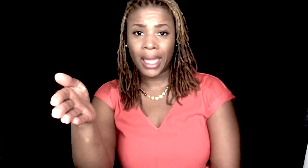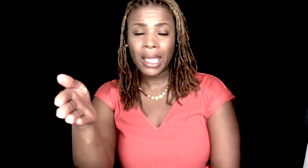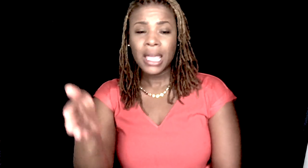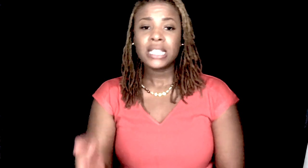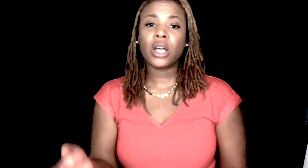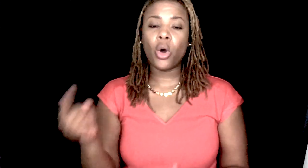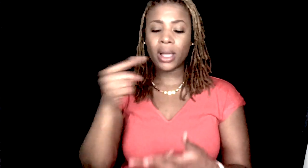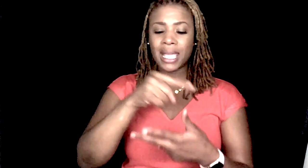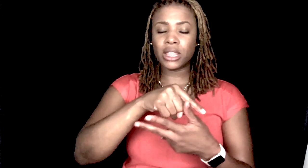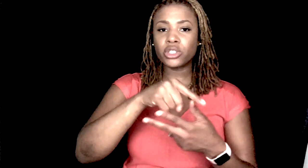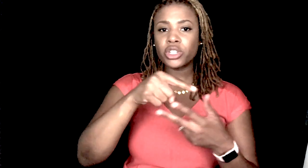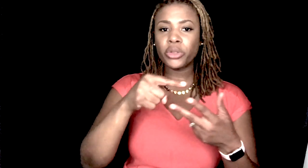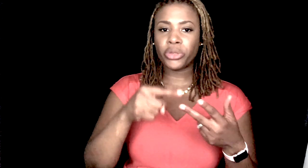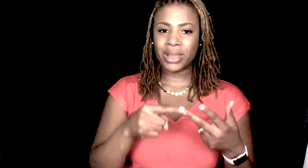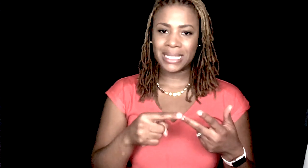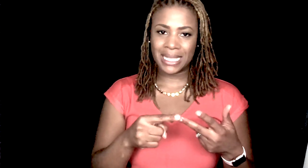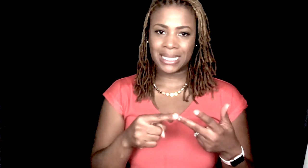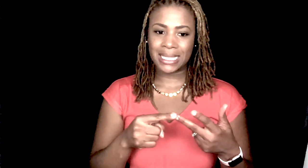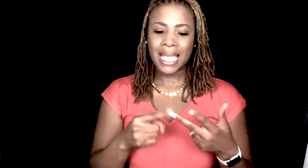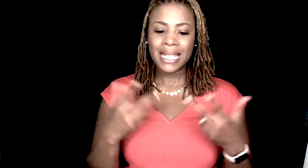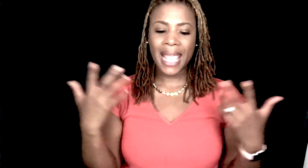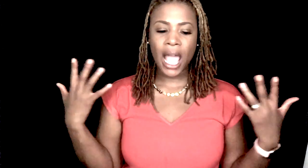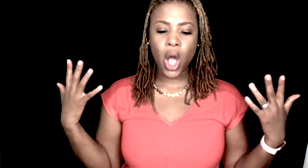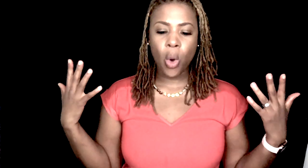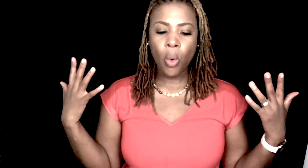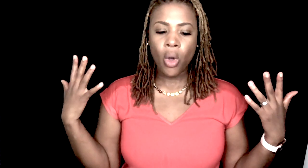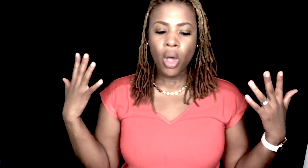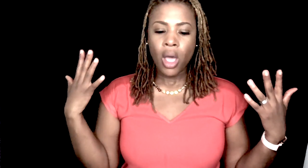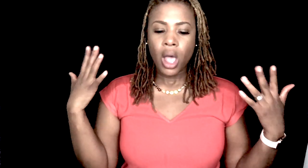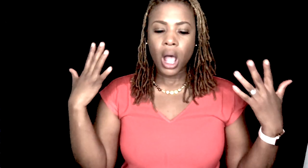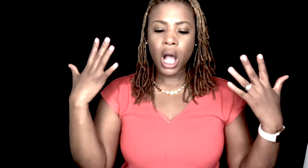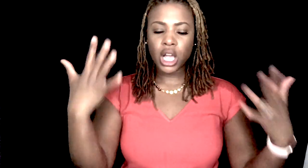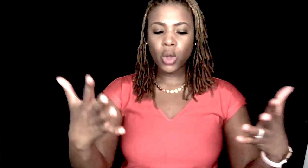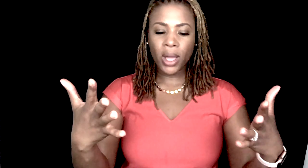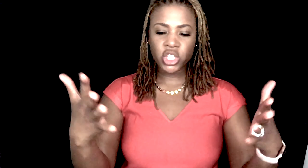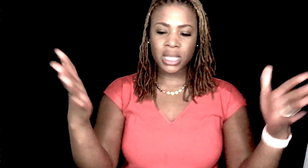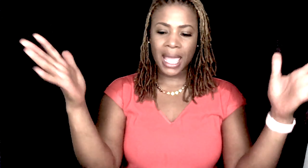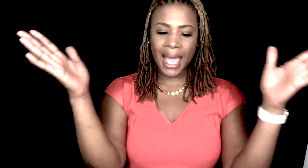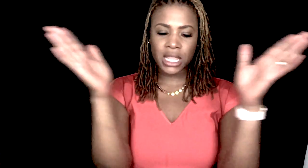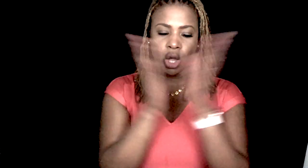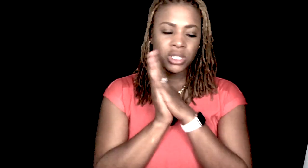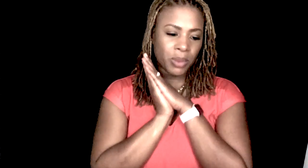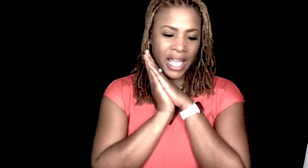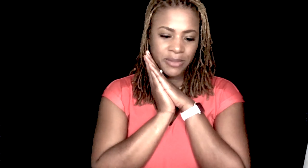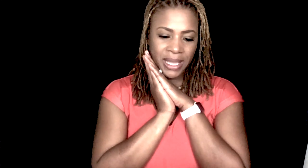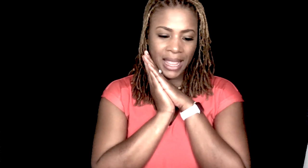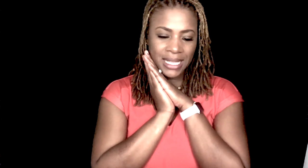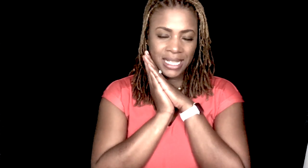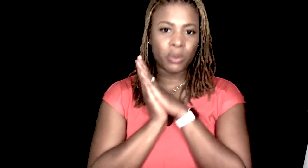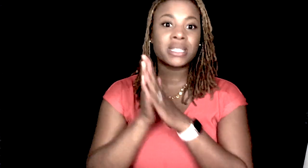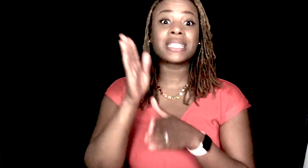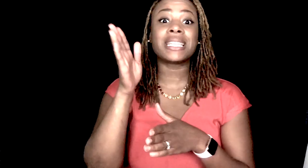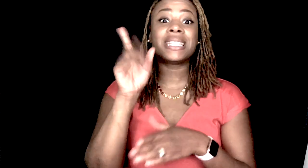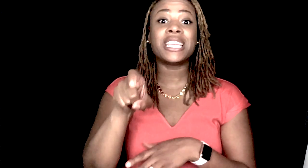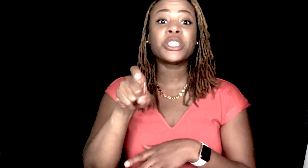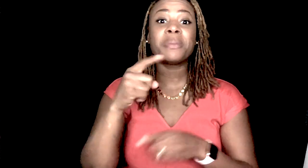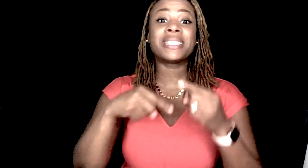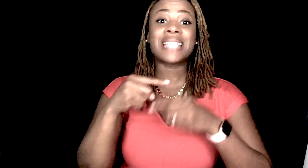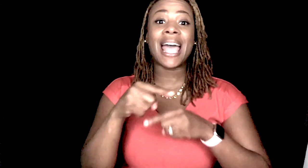So, again, those are your three tenses. Now, a good question that I know someone asked me in class today was does it need to be signed